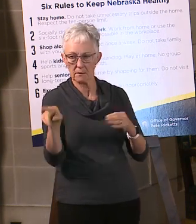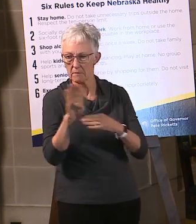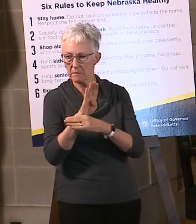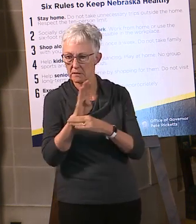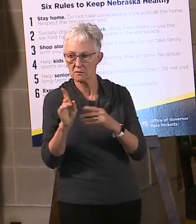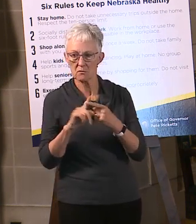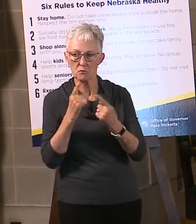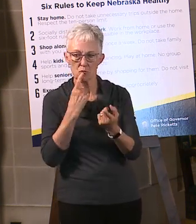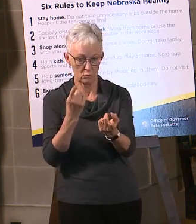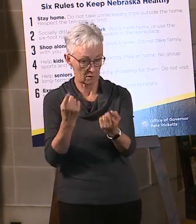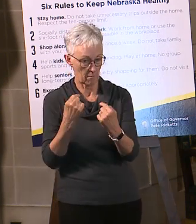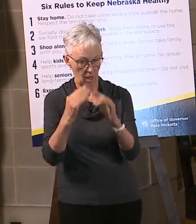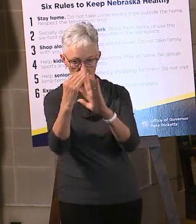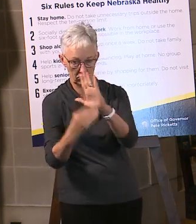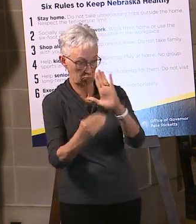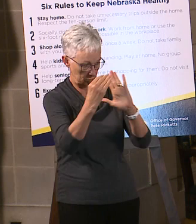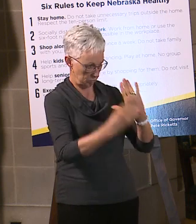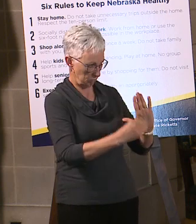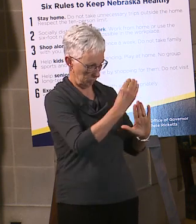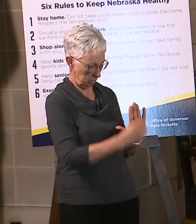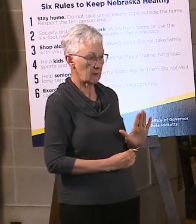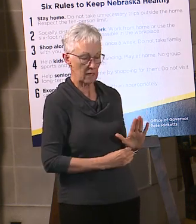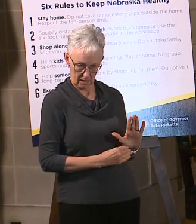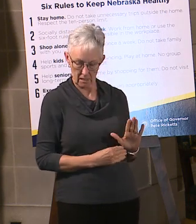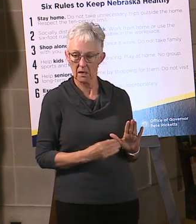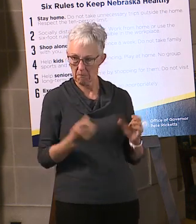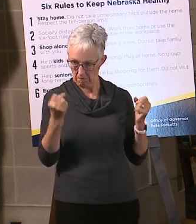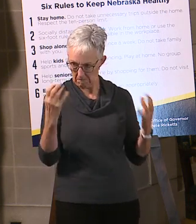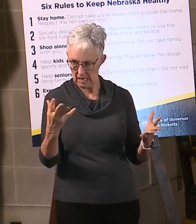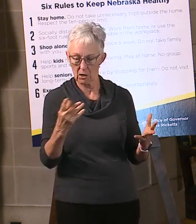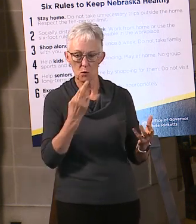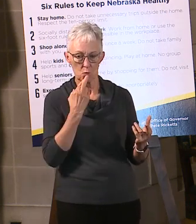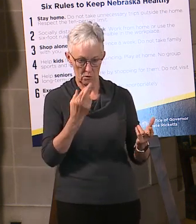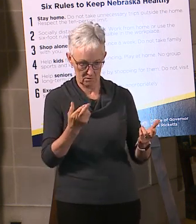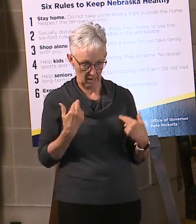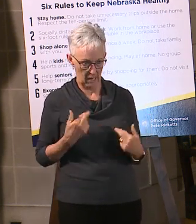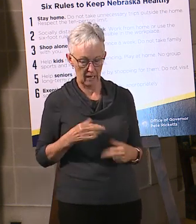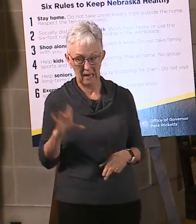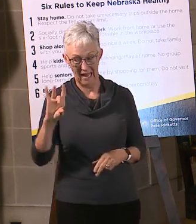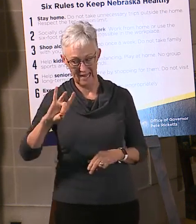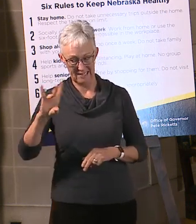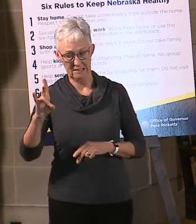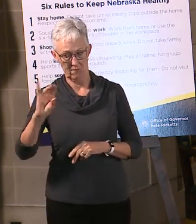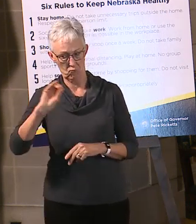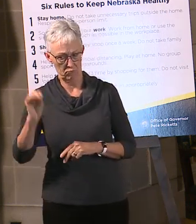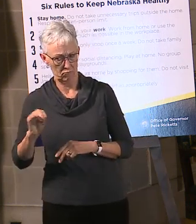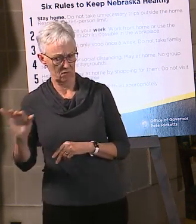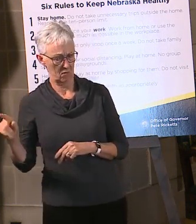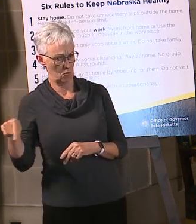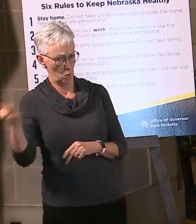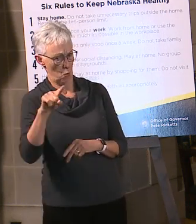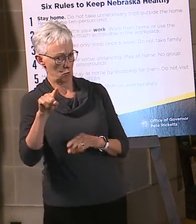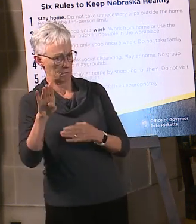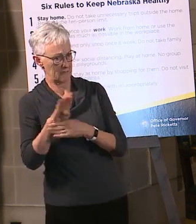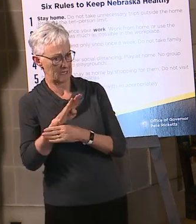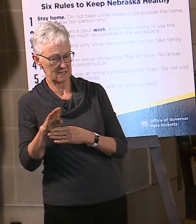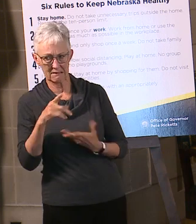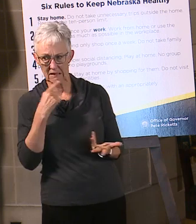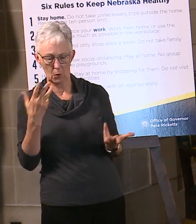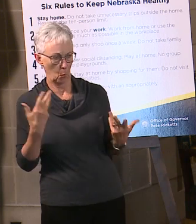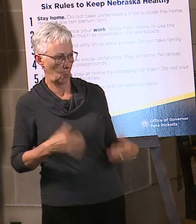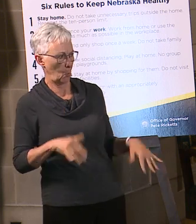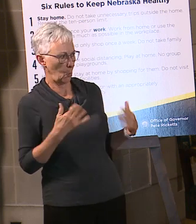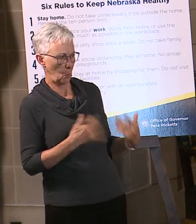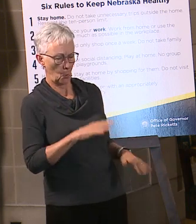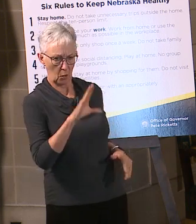businesses responded. 87 percent said they had been impacted in a negative way. And you won't be surprised to hear